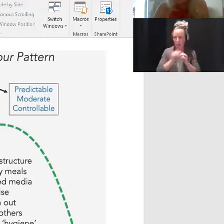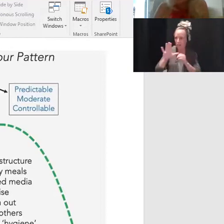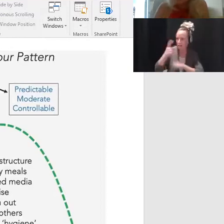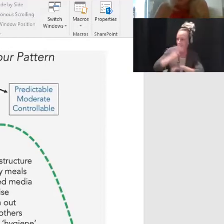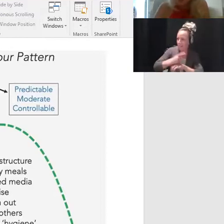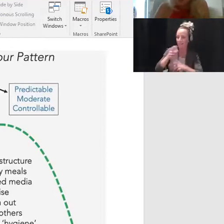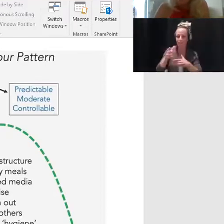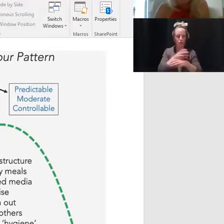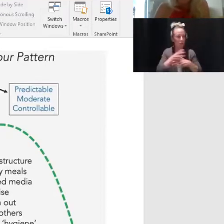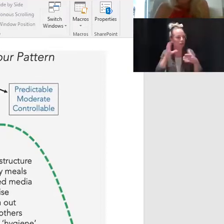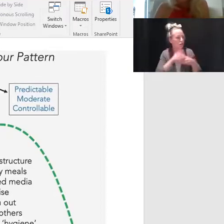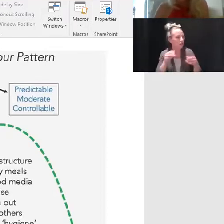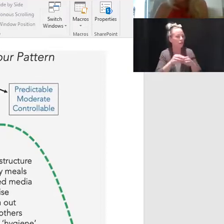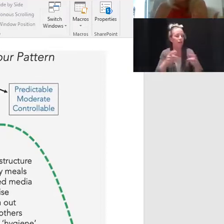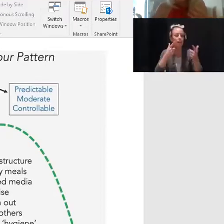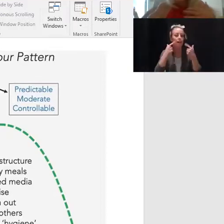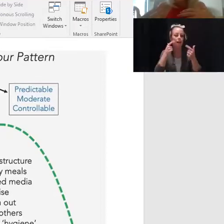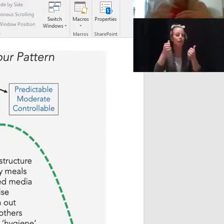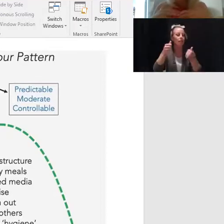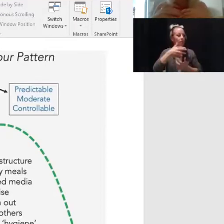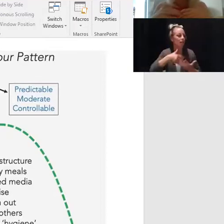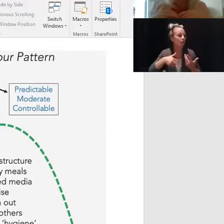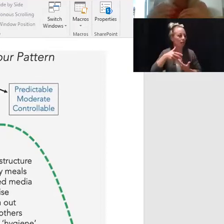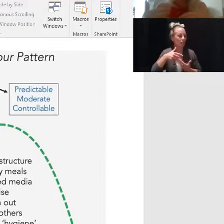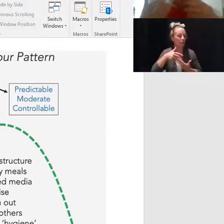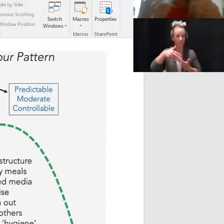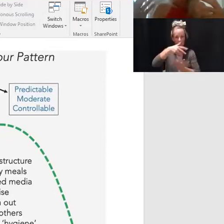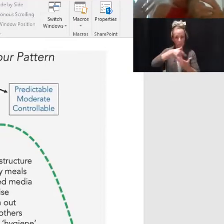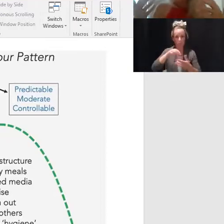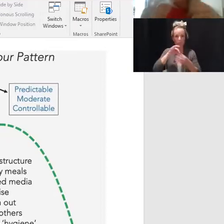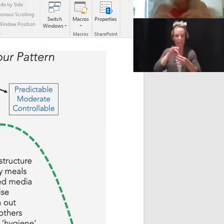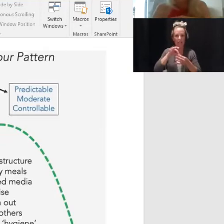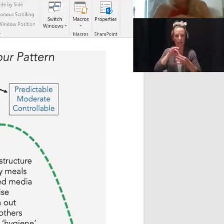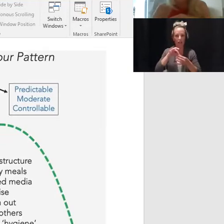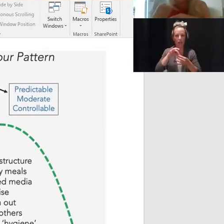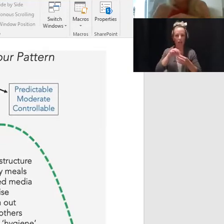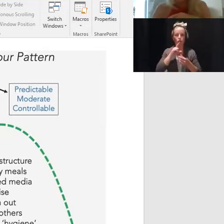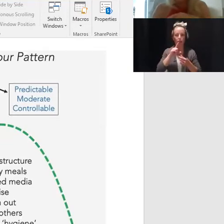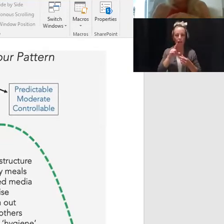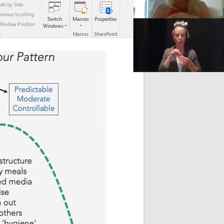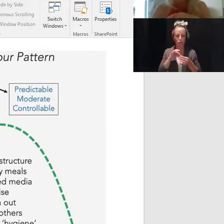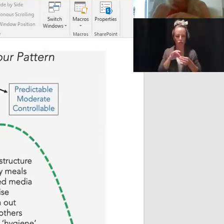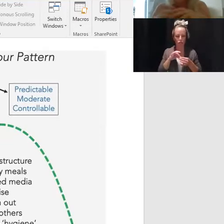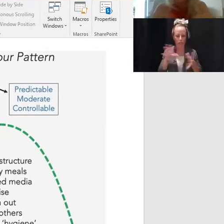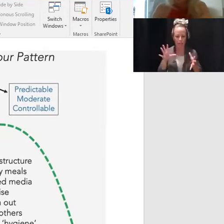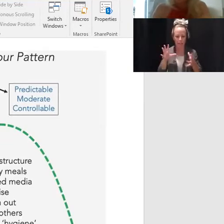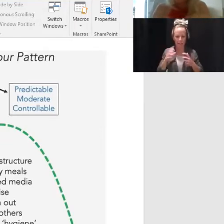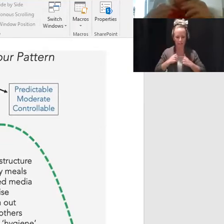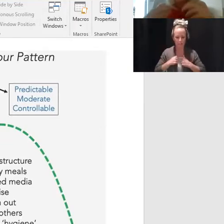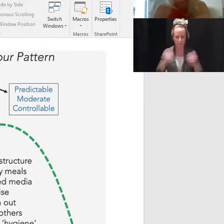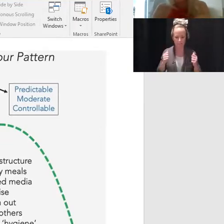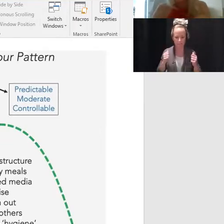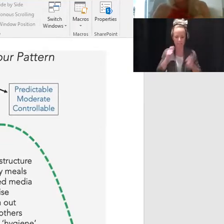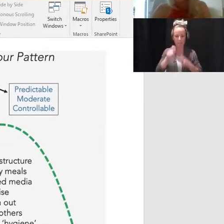stories and laugh. Social connections release particular endorphins in our brains that really help to calm